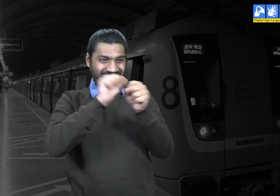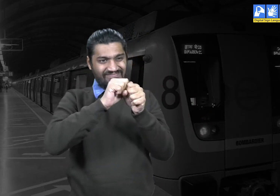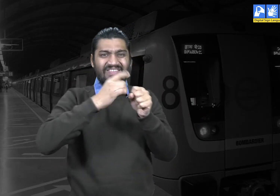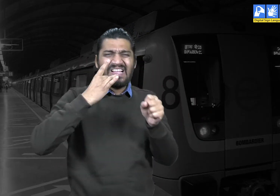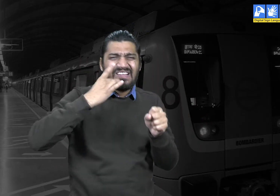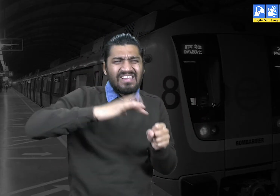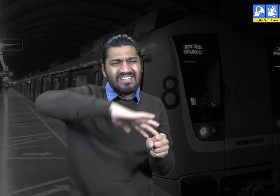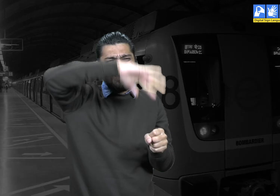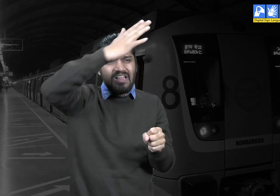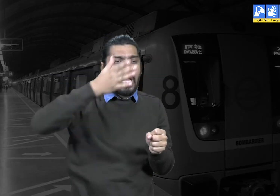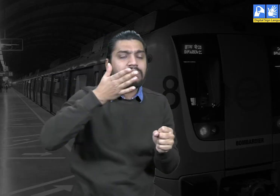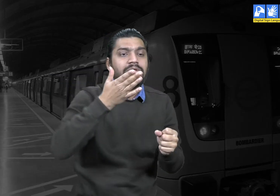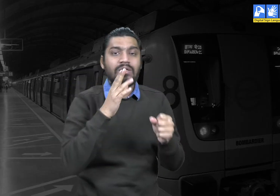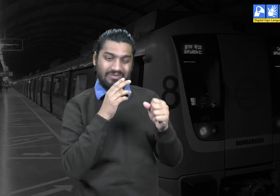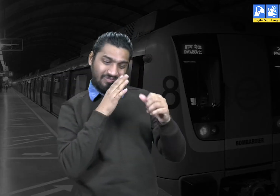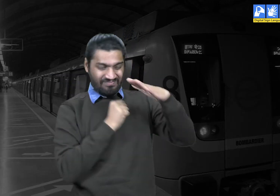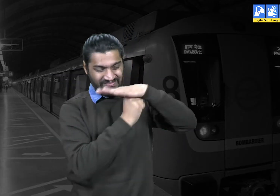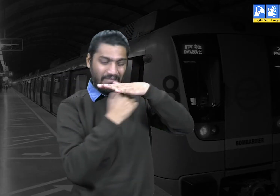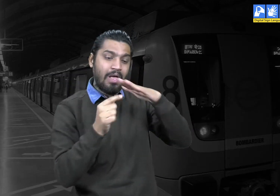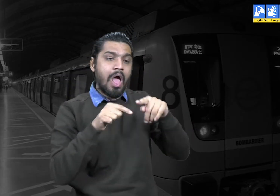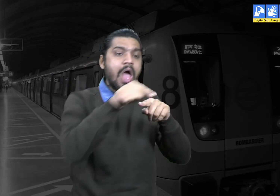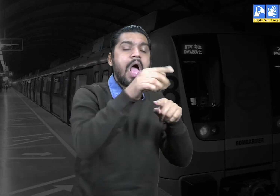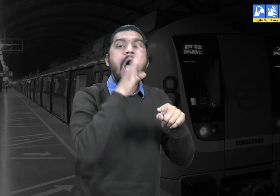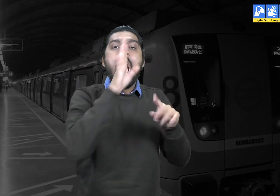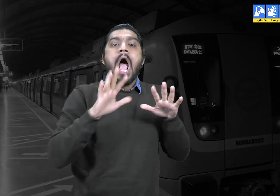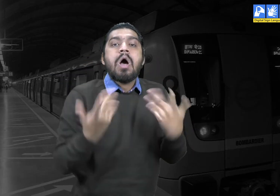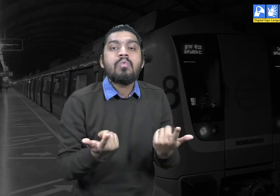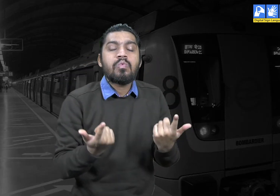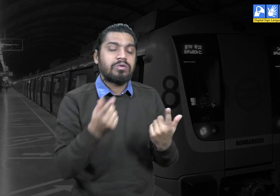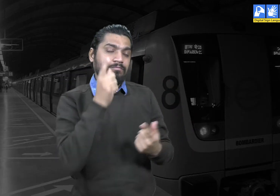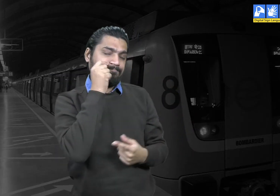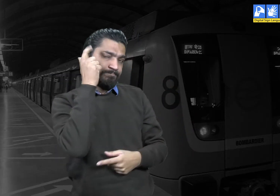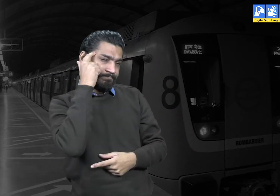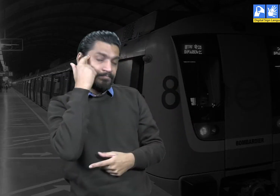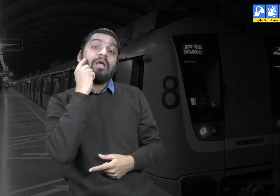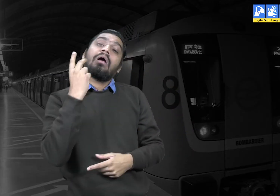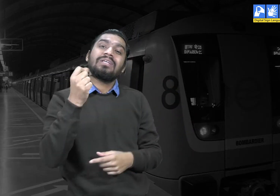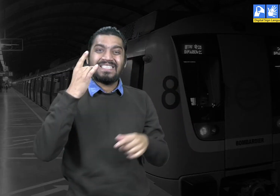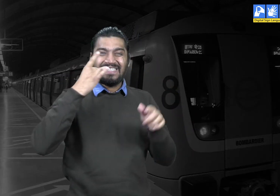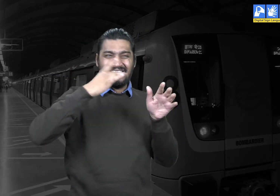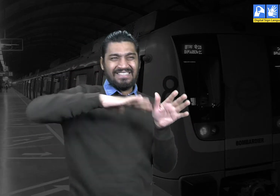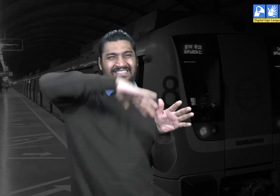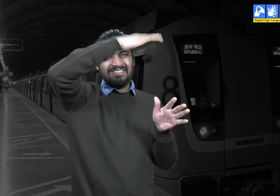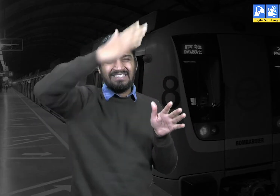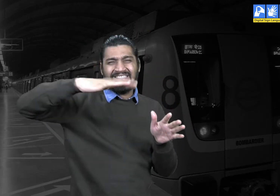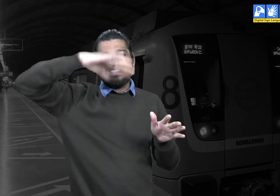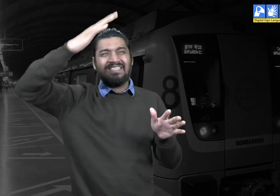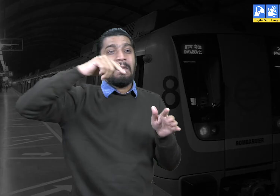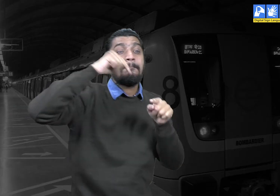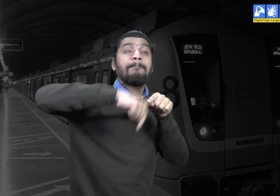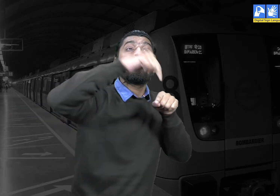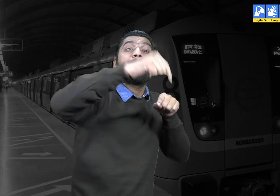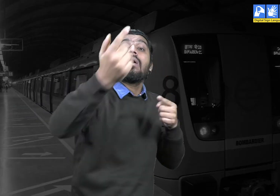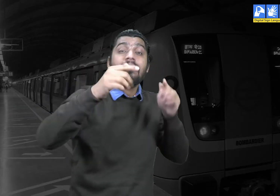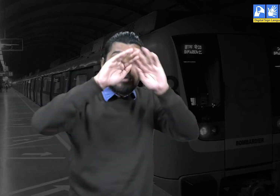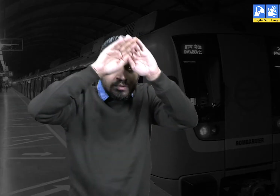The project required to dig 93 tunnels along